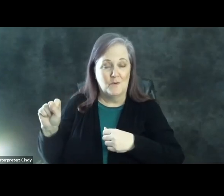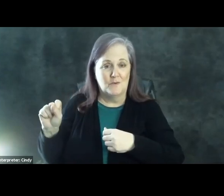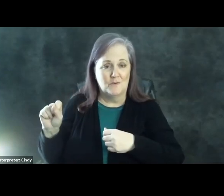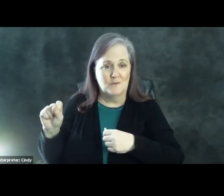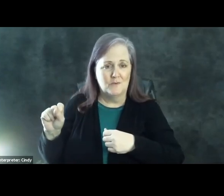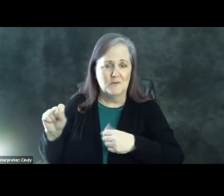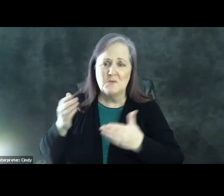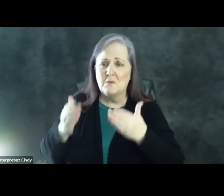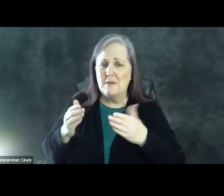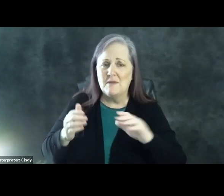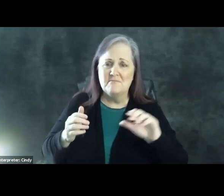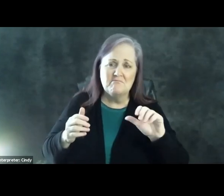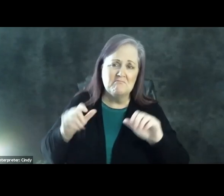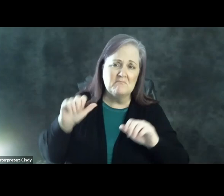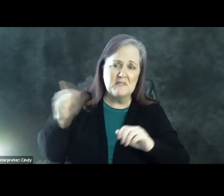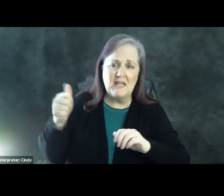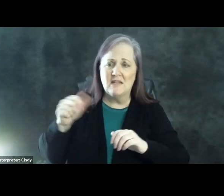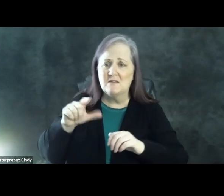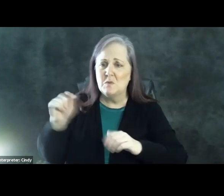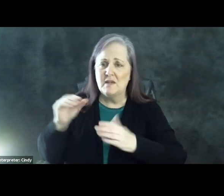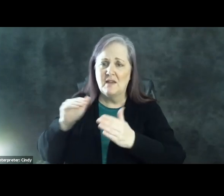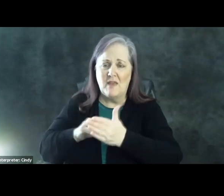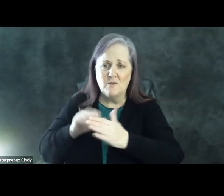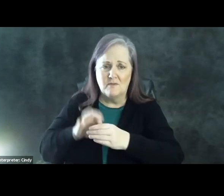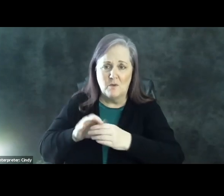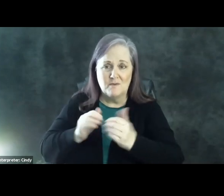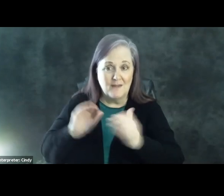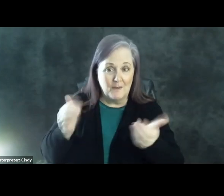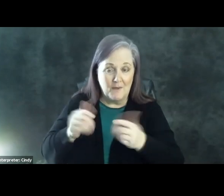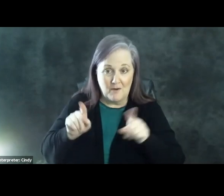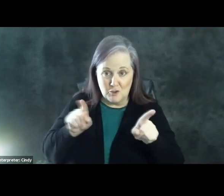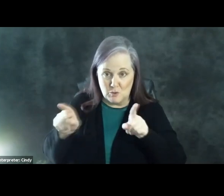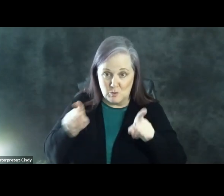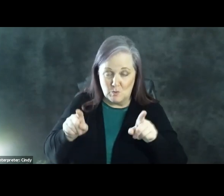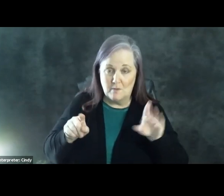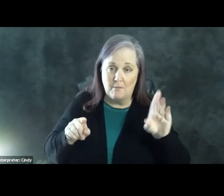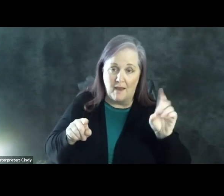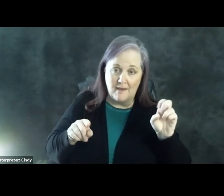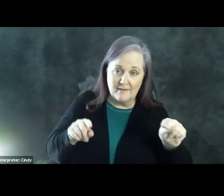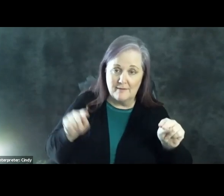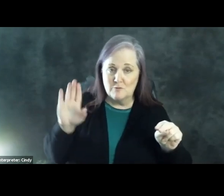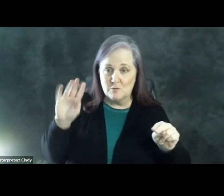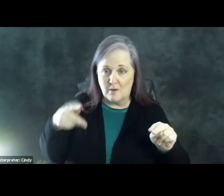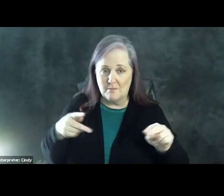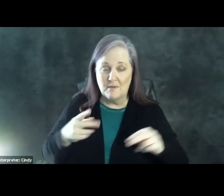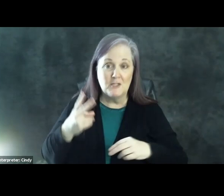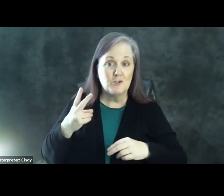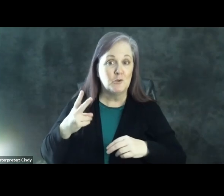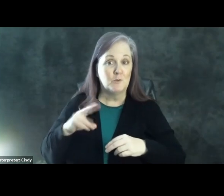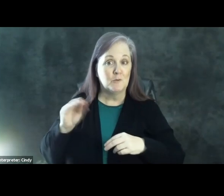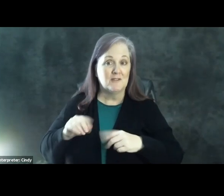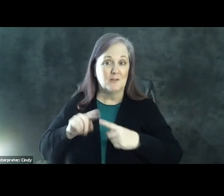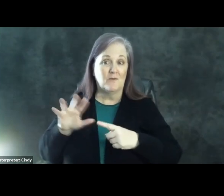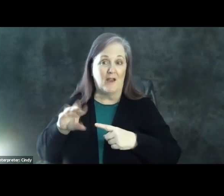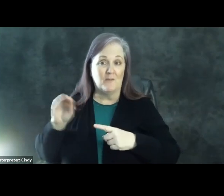there may be 10, 20,000 votes separating Biden and Trump, and you know, two to 5% of your electorate is